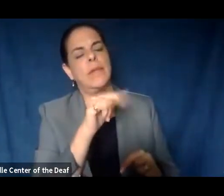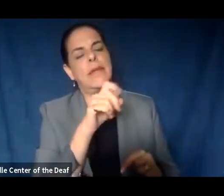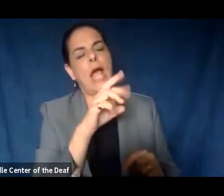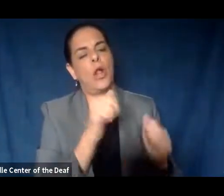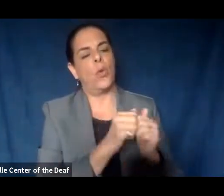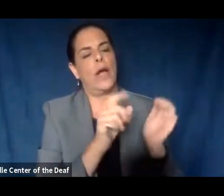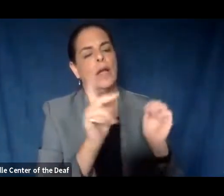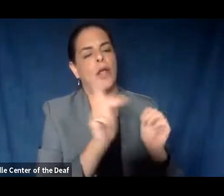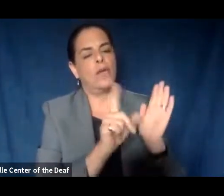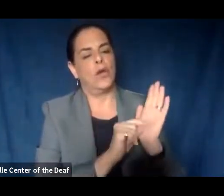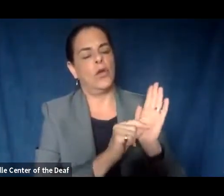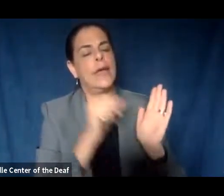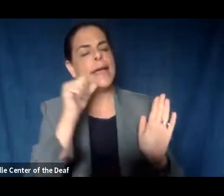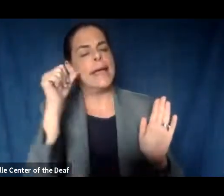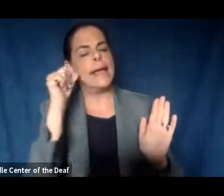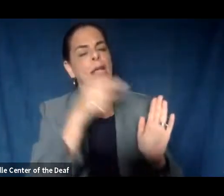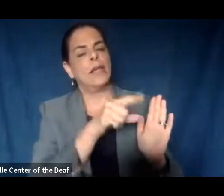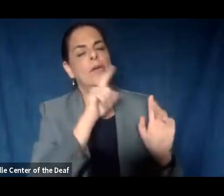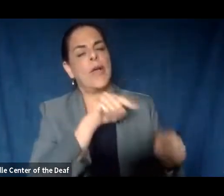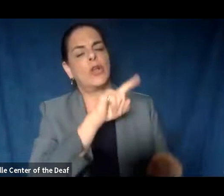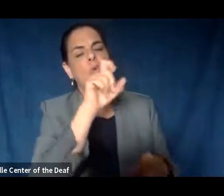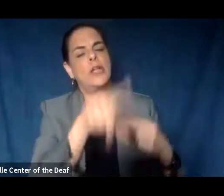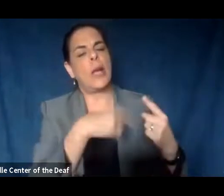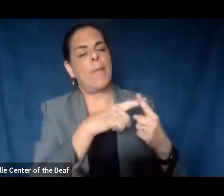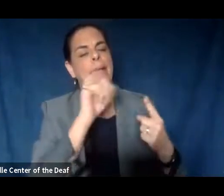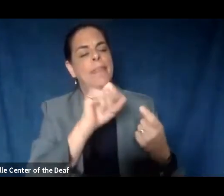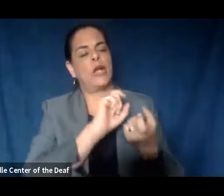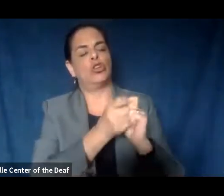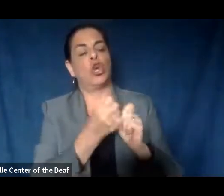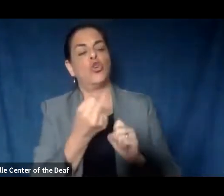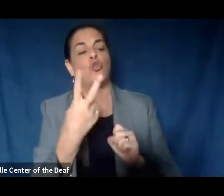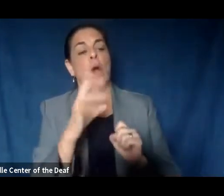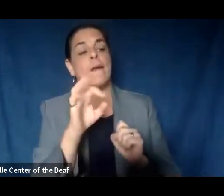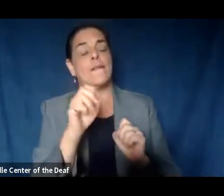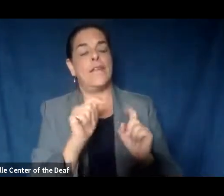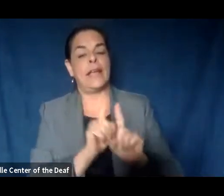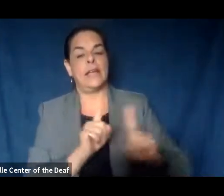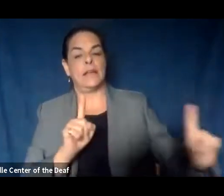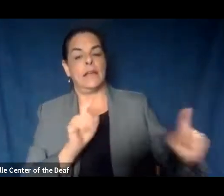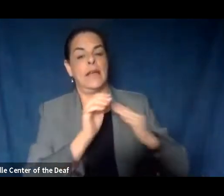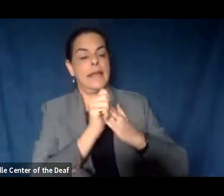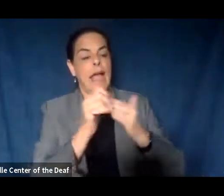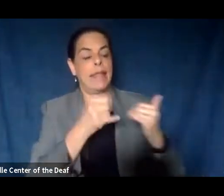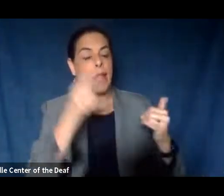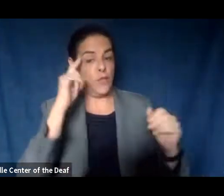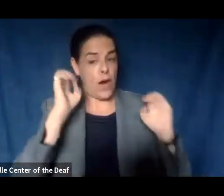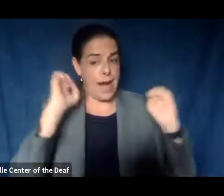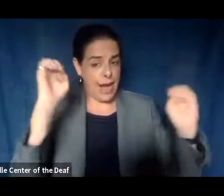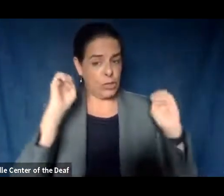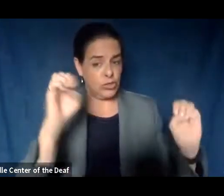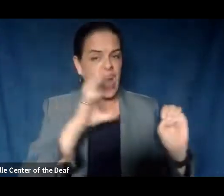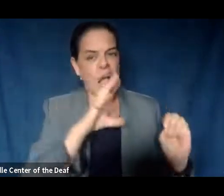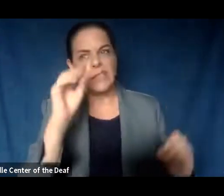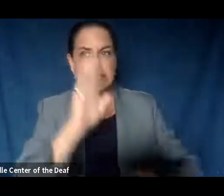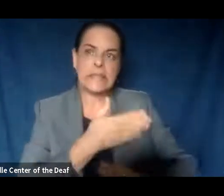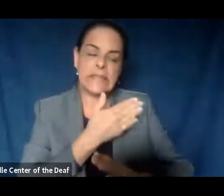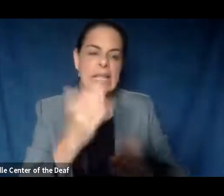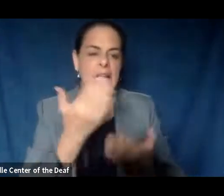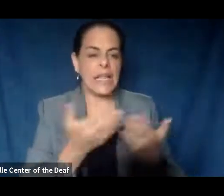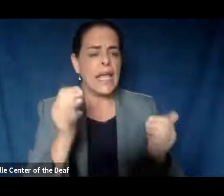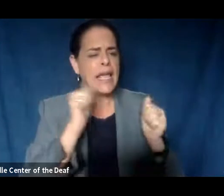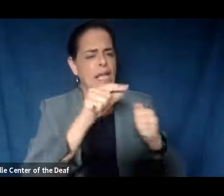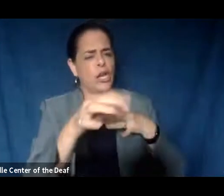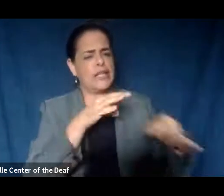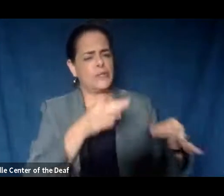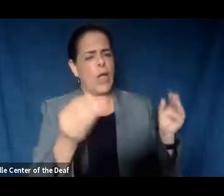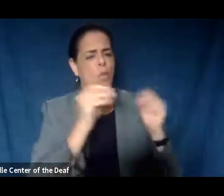yesterday you addressed questions about the revised 12 feet of separation guidelines for exercising and performing. Can you explain further